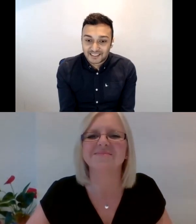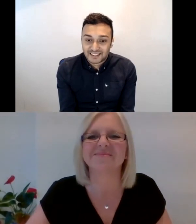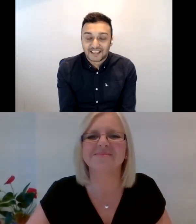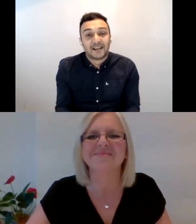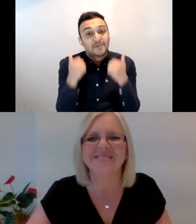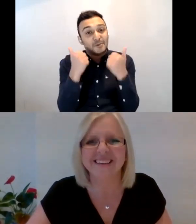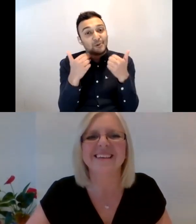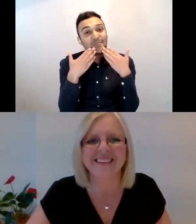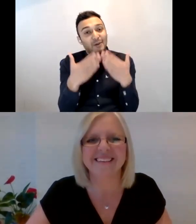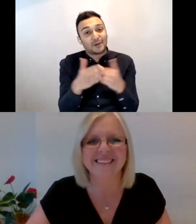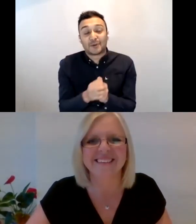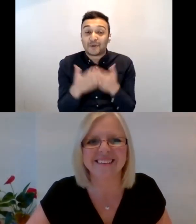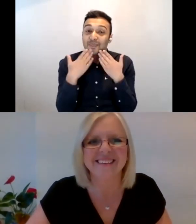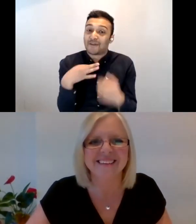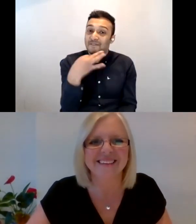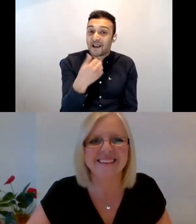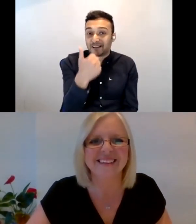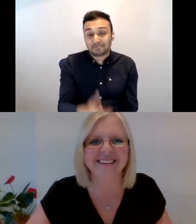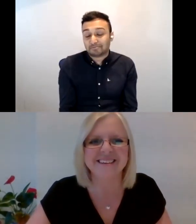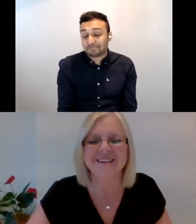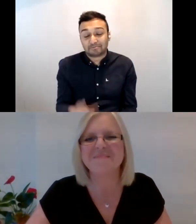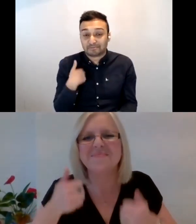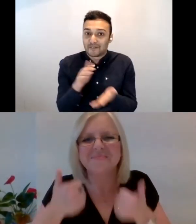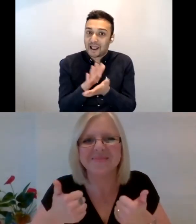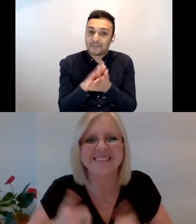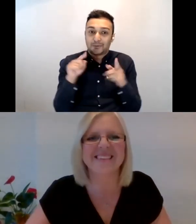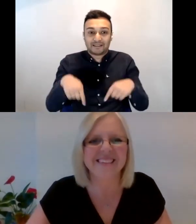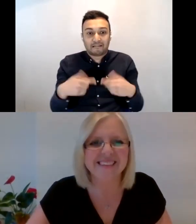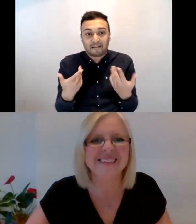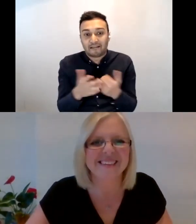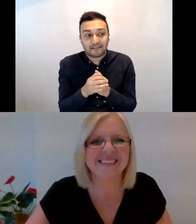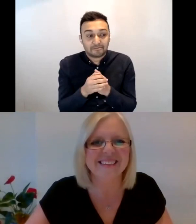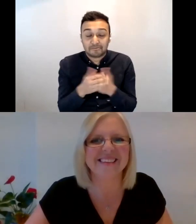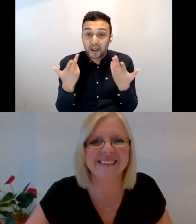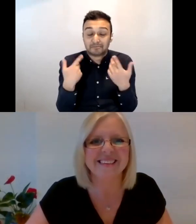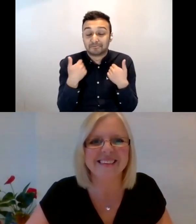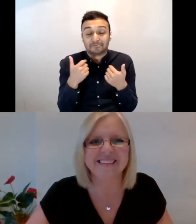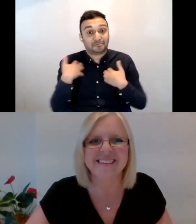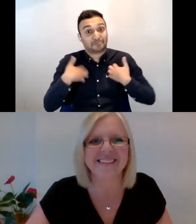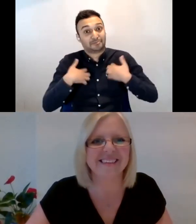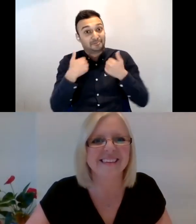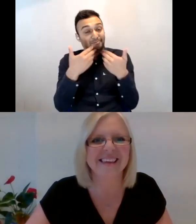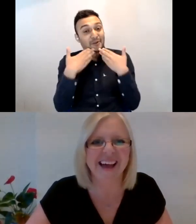Good. Thank you. Thank you for having me. I'm very grateful to be here. So yeah, very excited.